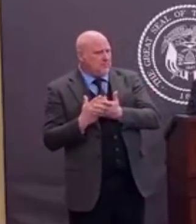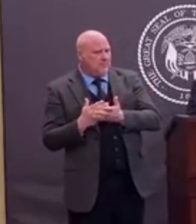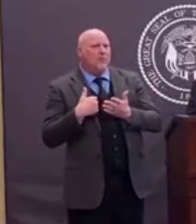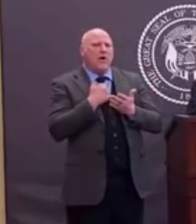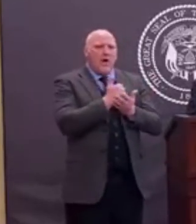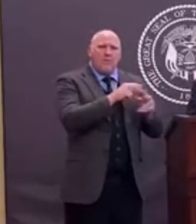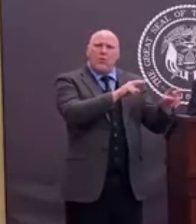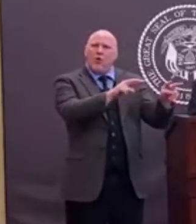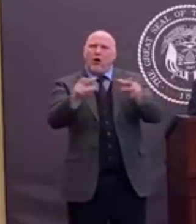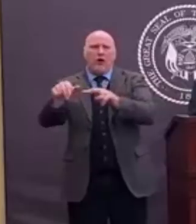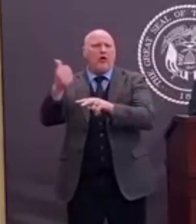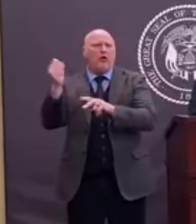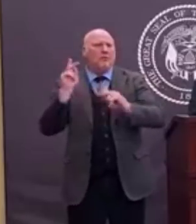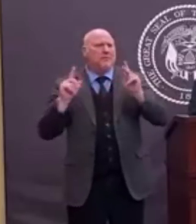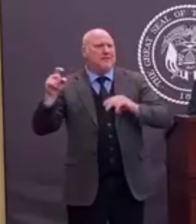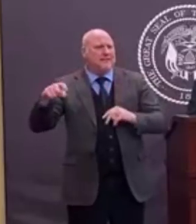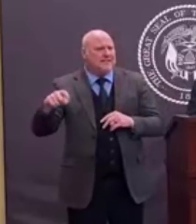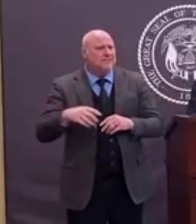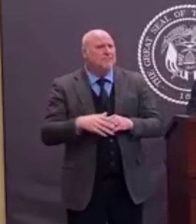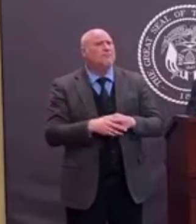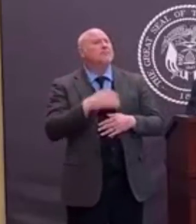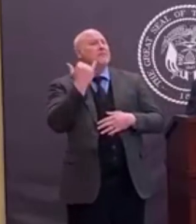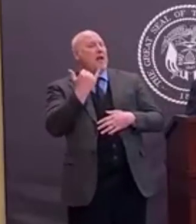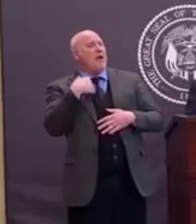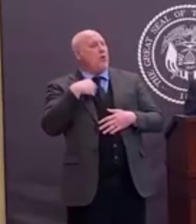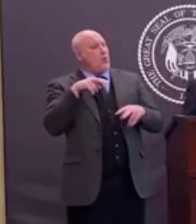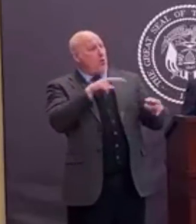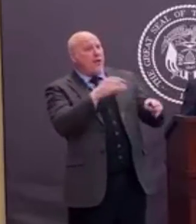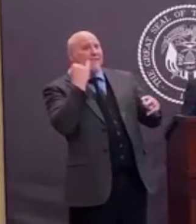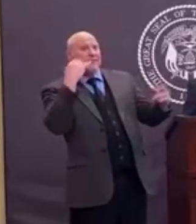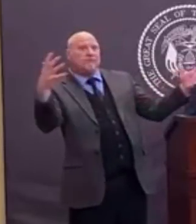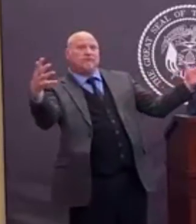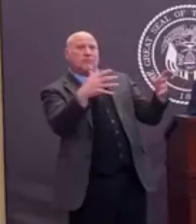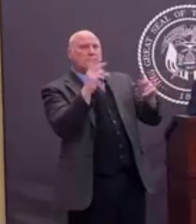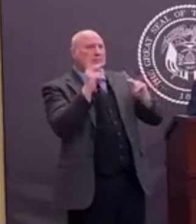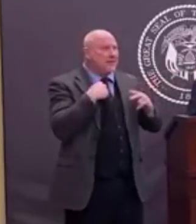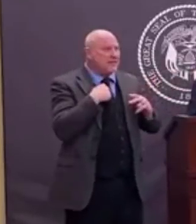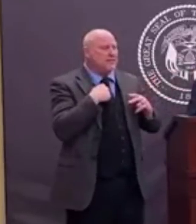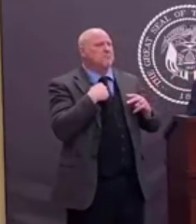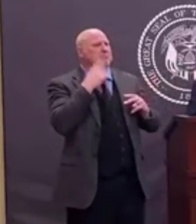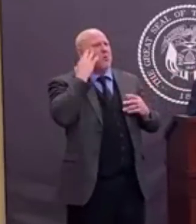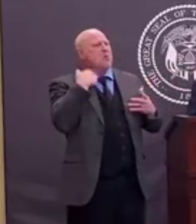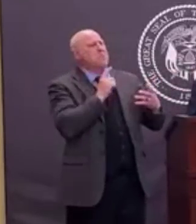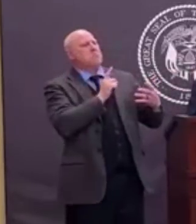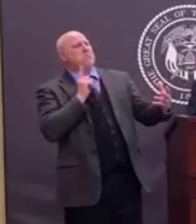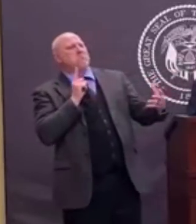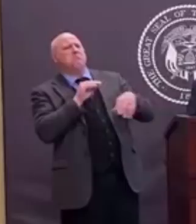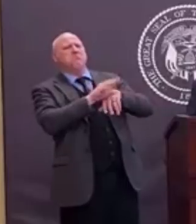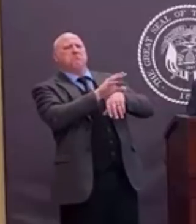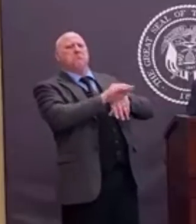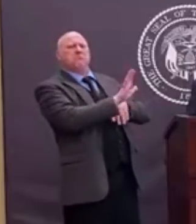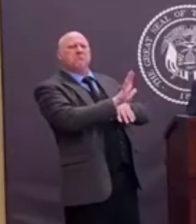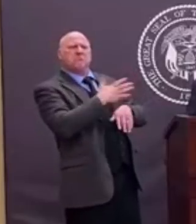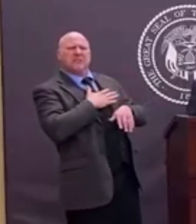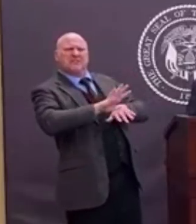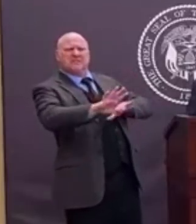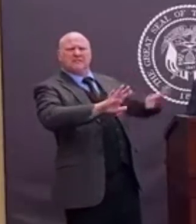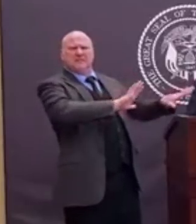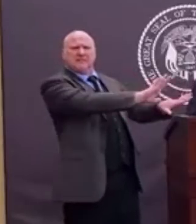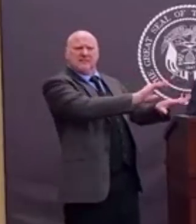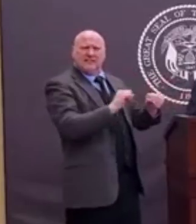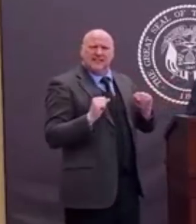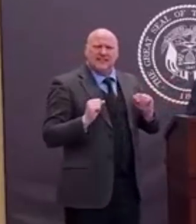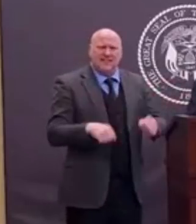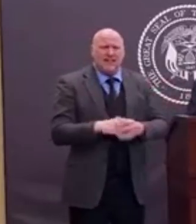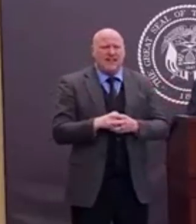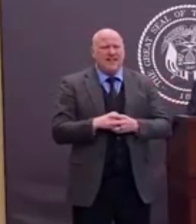in and disperse into smaller groups. We can all be a little bit aware and help others to become aware